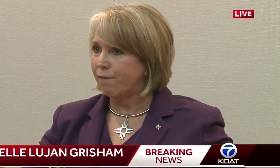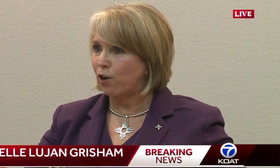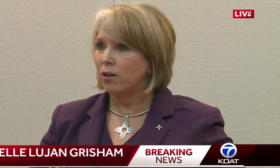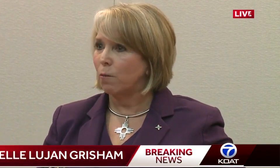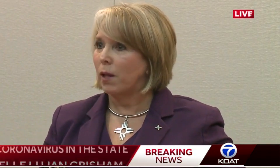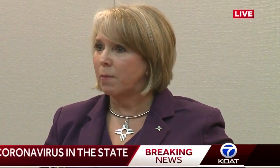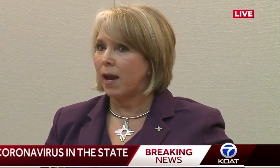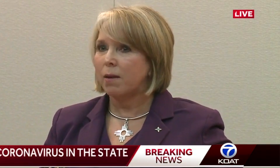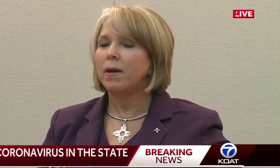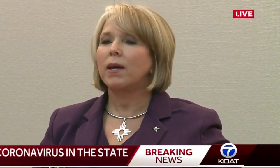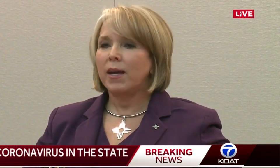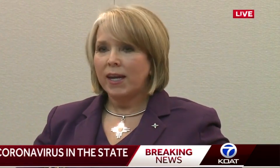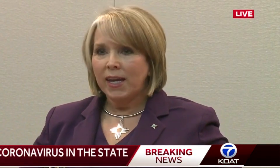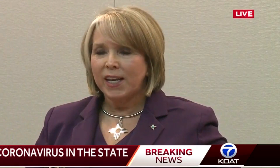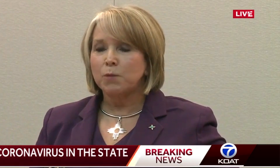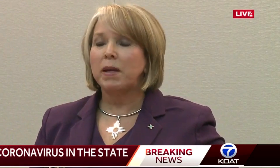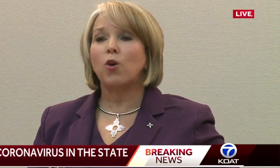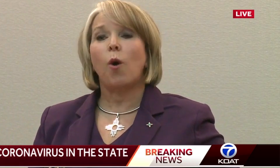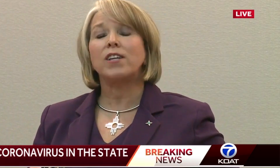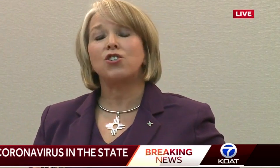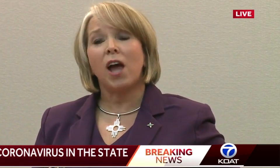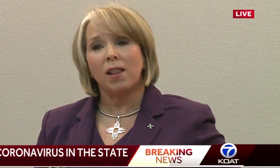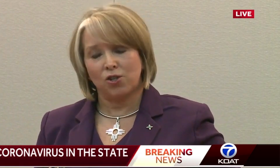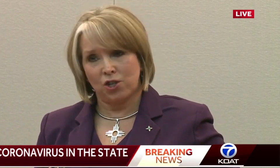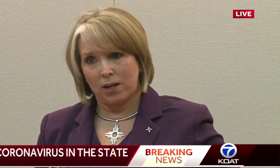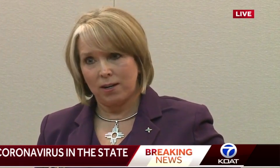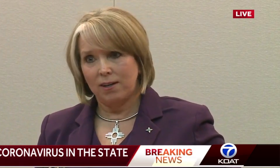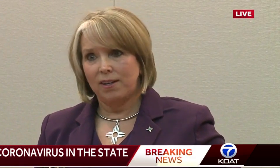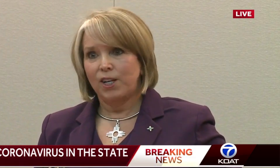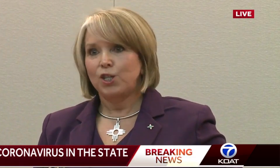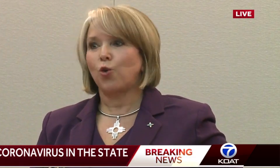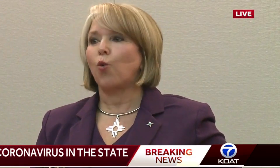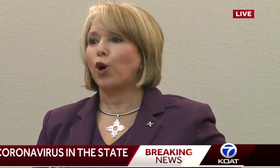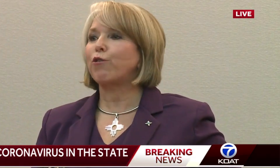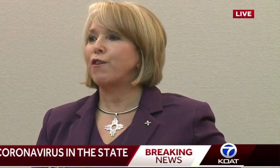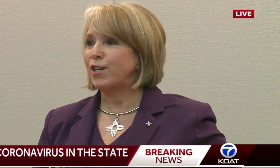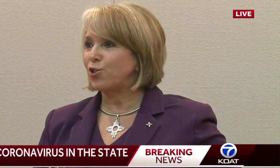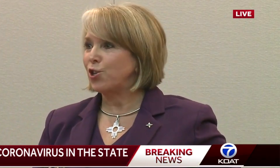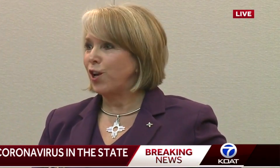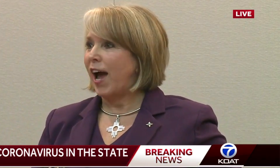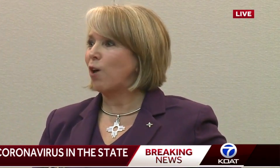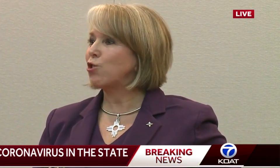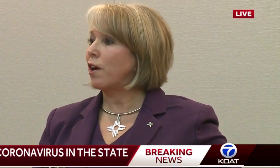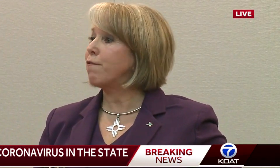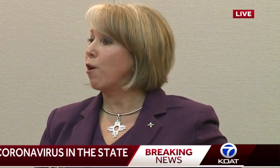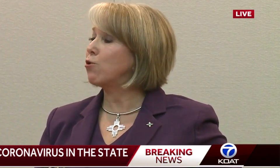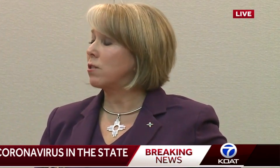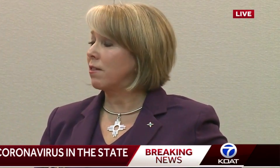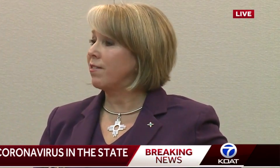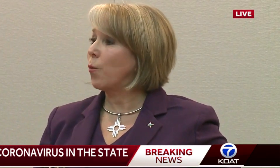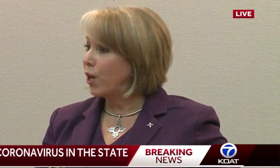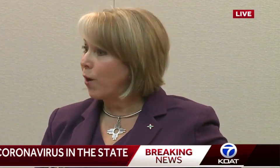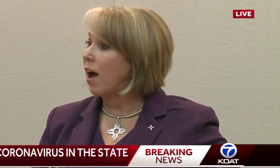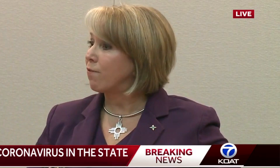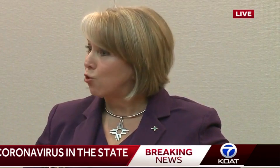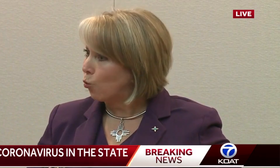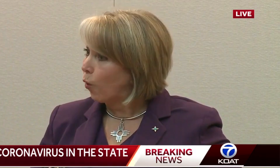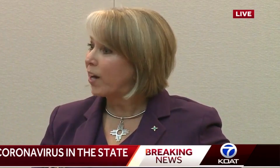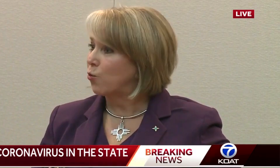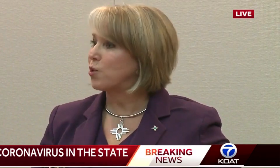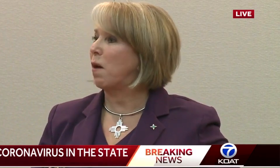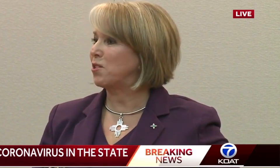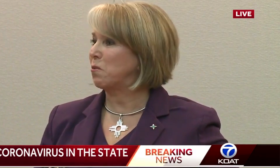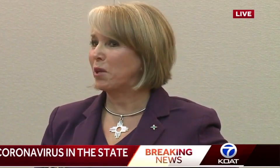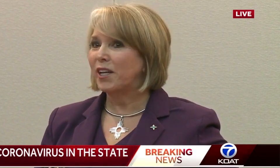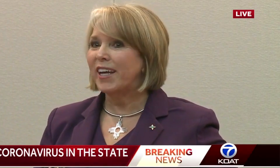differently effort, no blame game, it has been quite challenging to work this outside of folks that we don't have